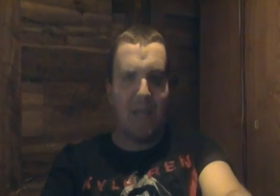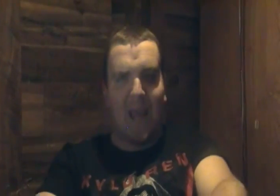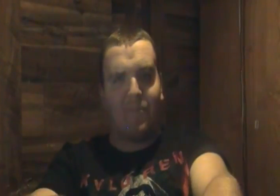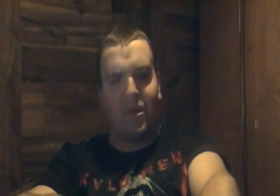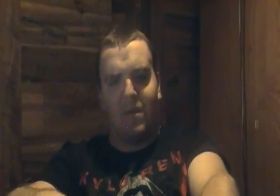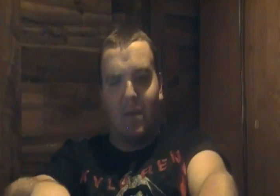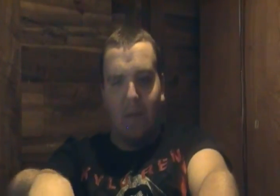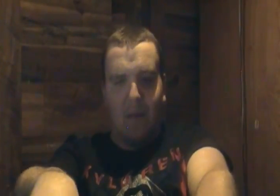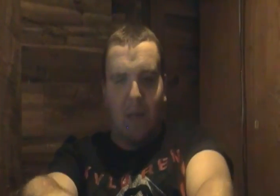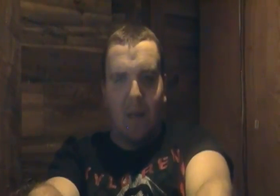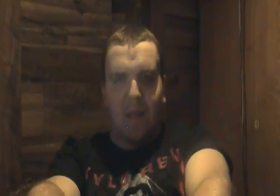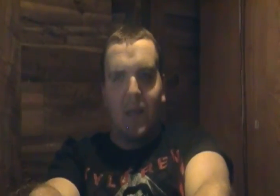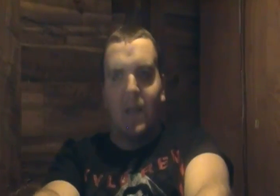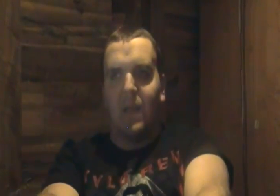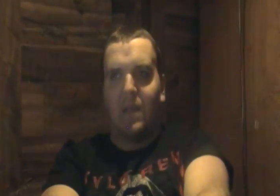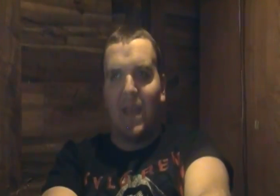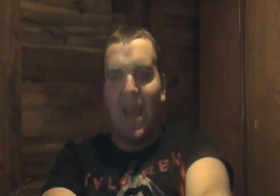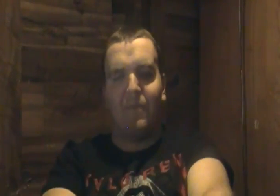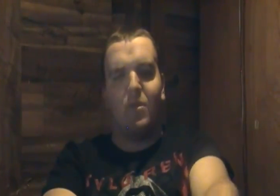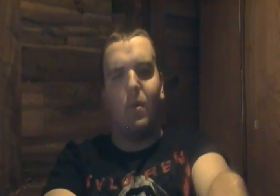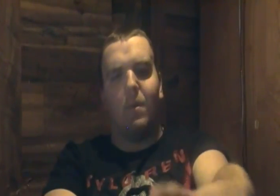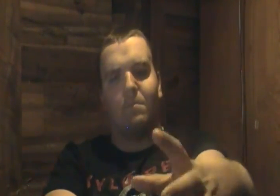they have to they have to um